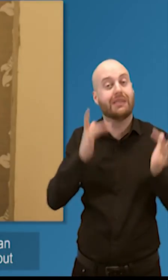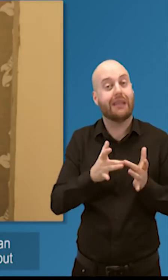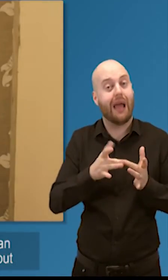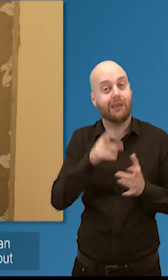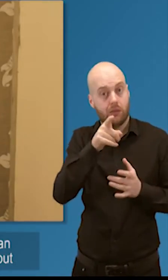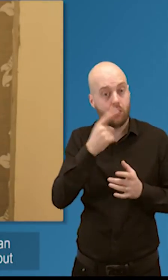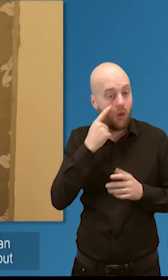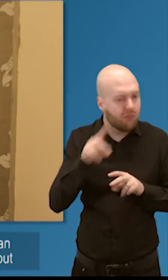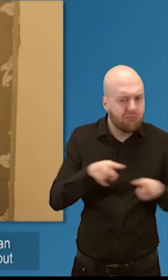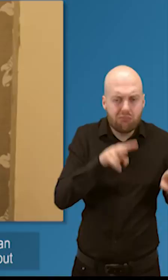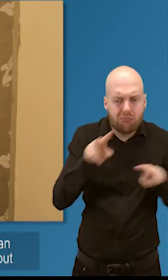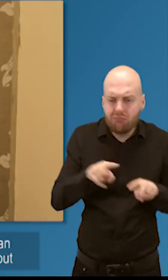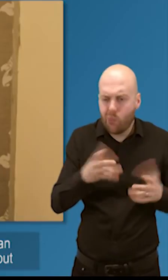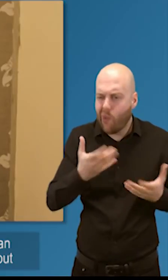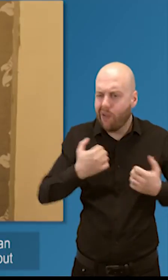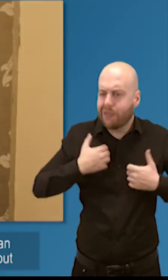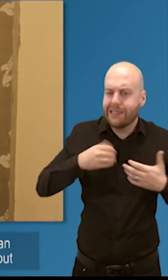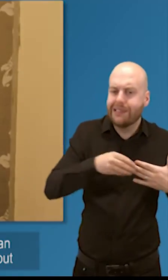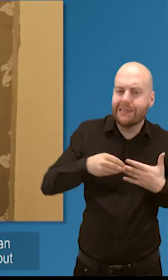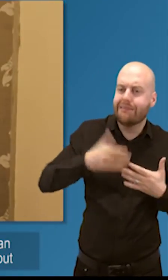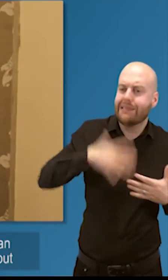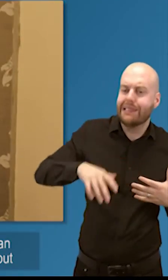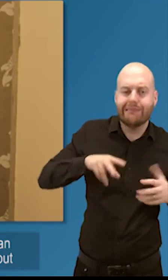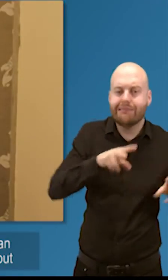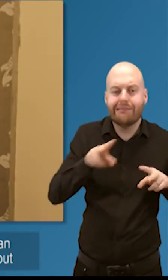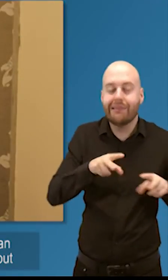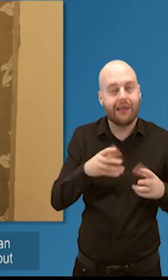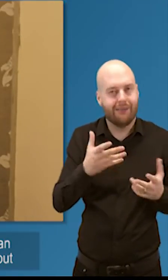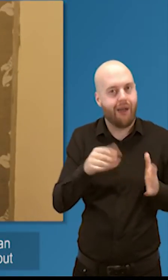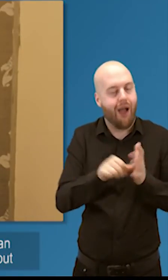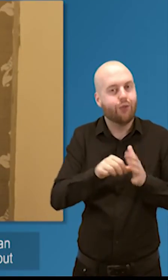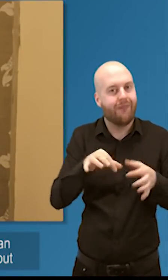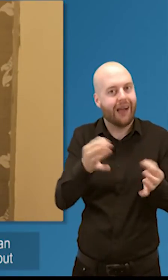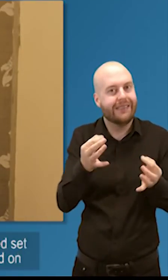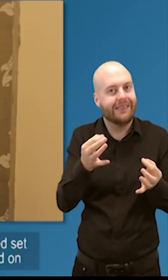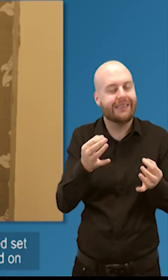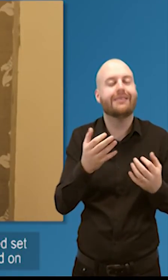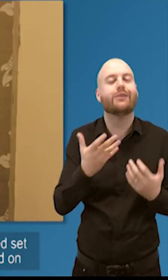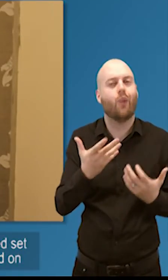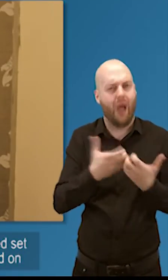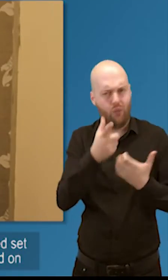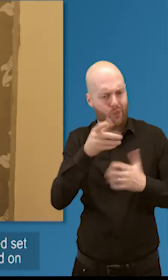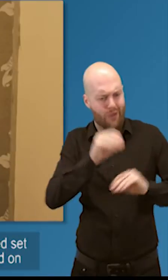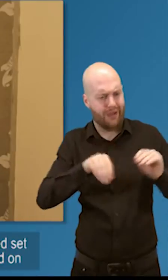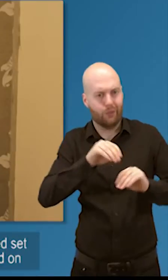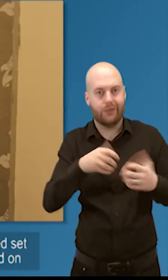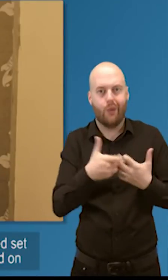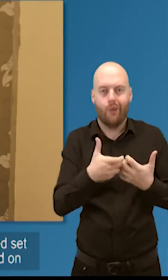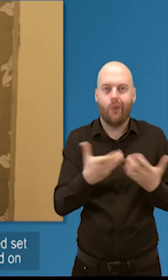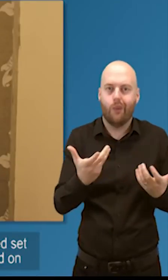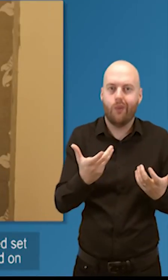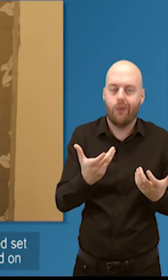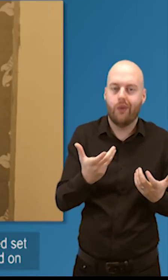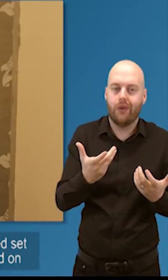on a tailored set of guidance so that you can basically go onto the website pop in some details about yourself and that will actually then